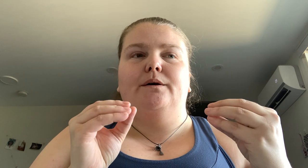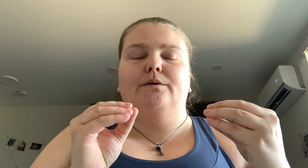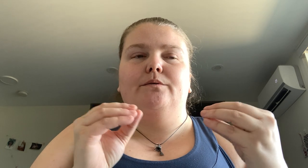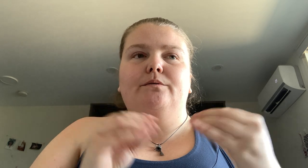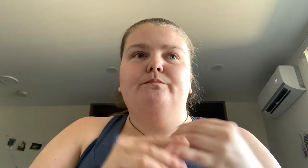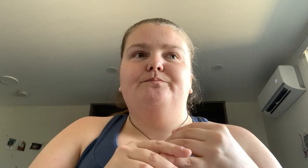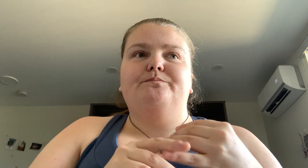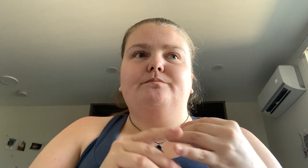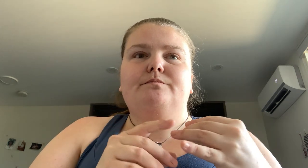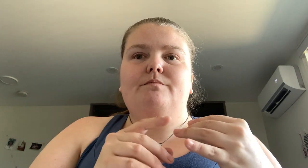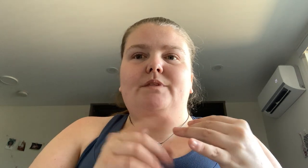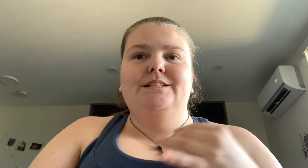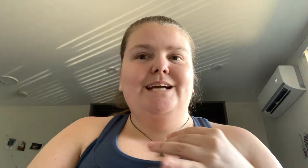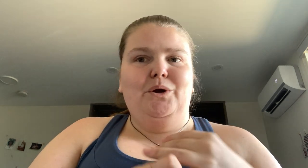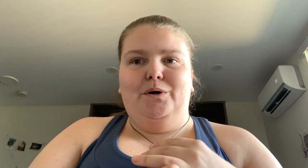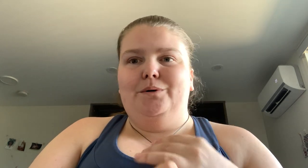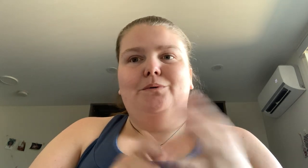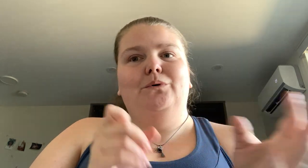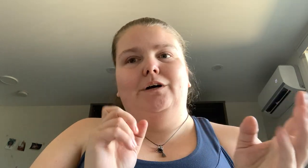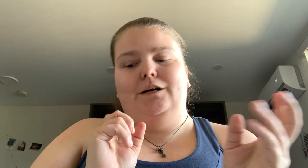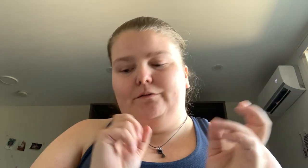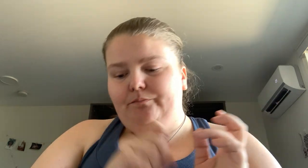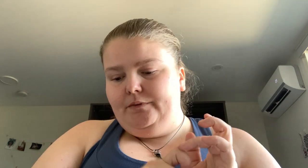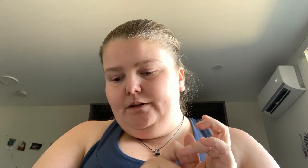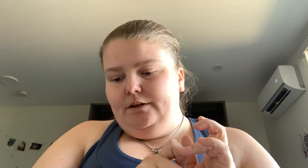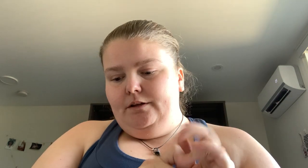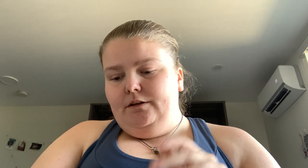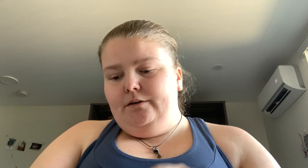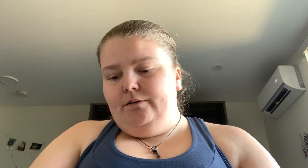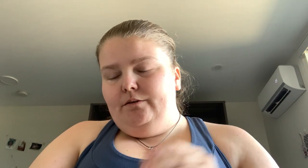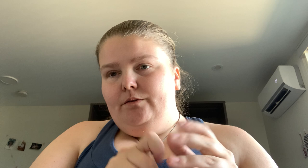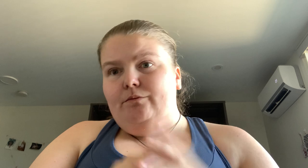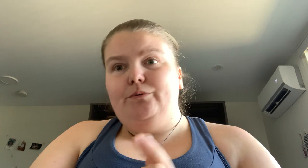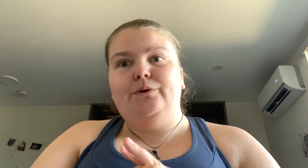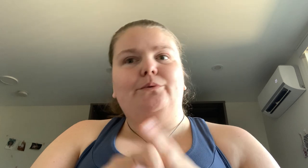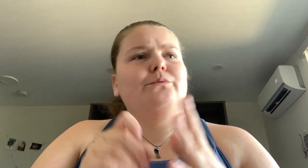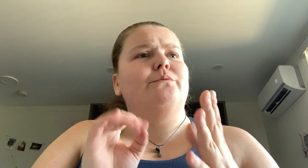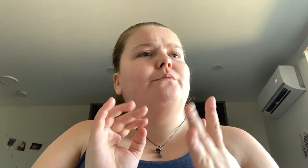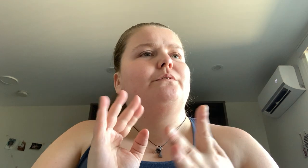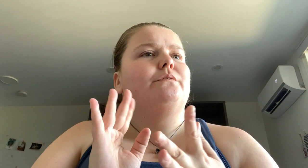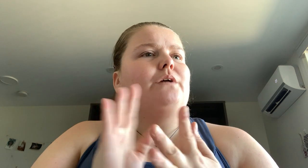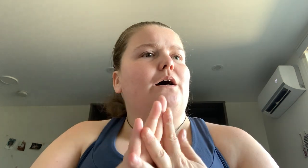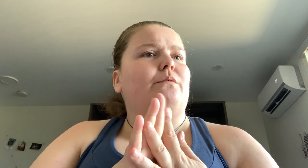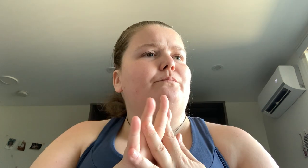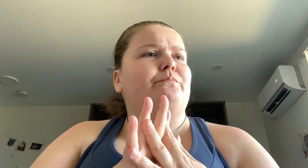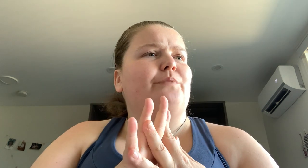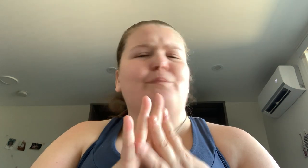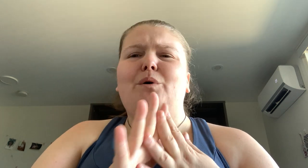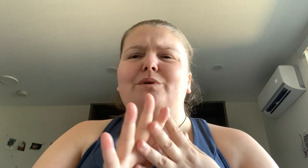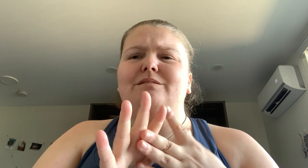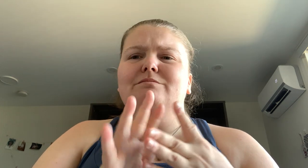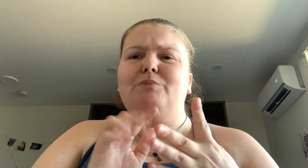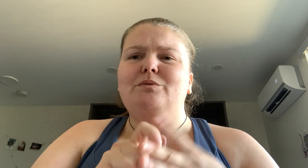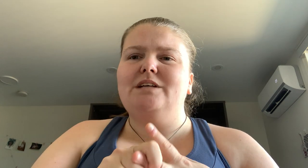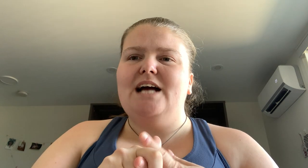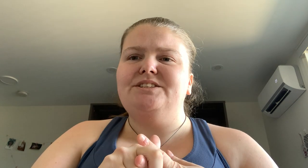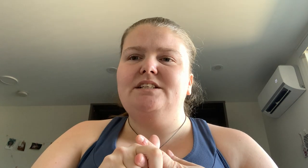tarot um rune um like bone bone casting